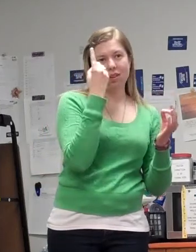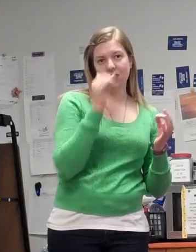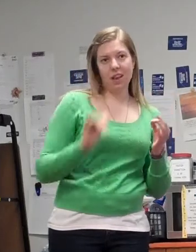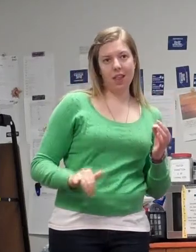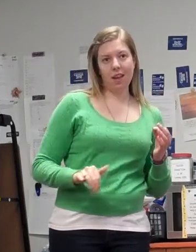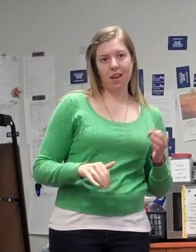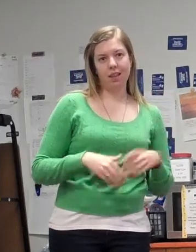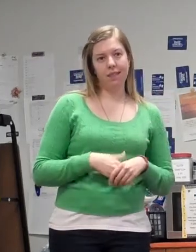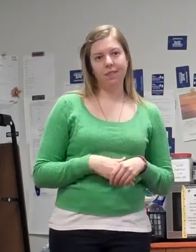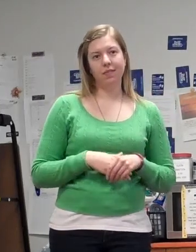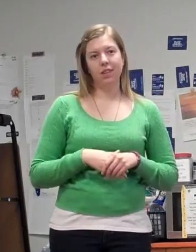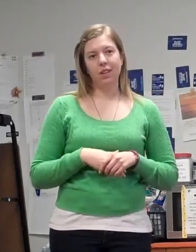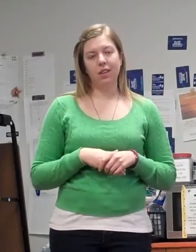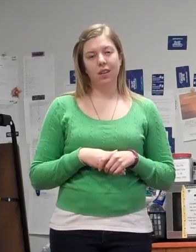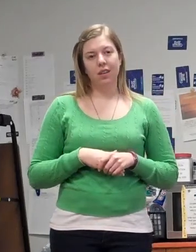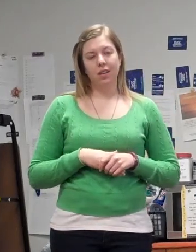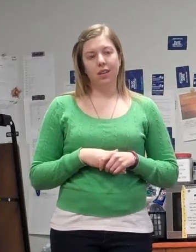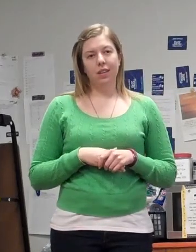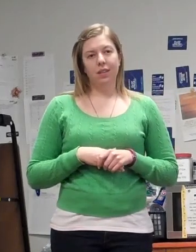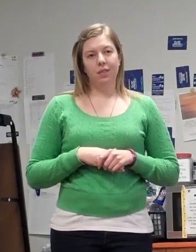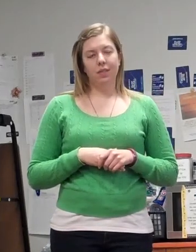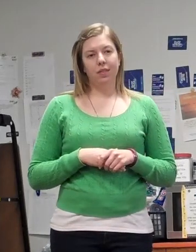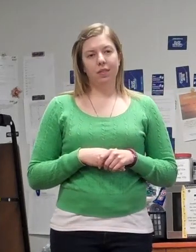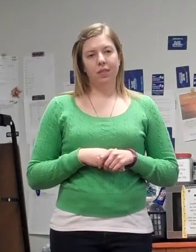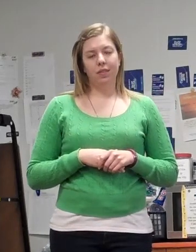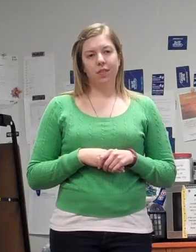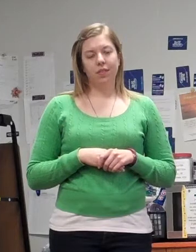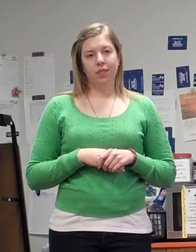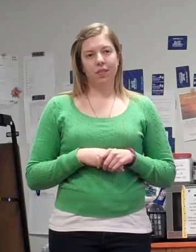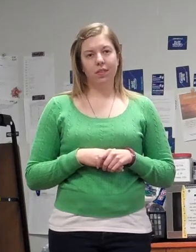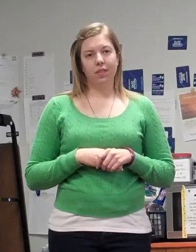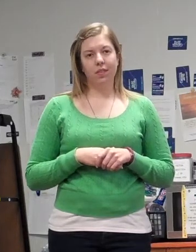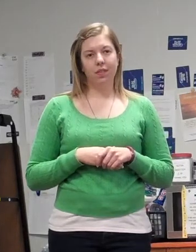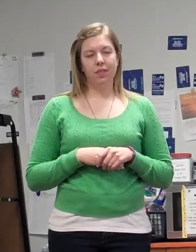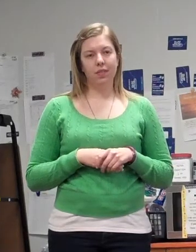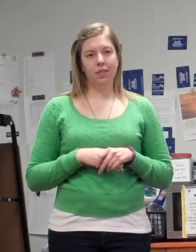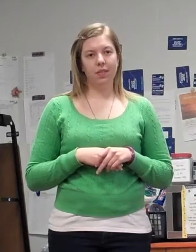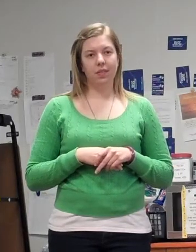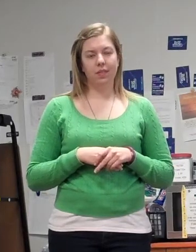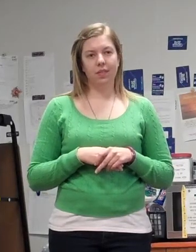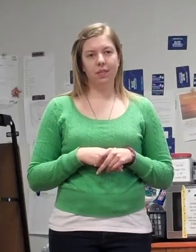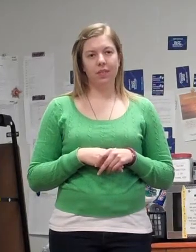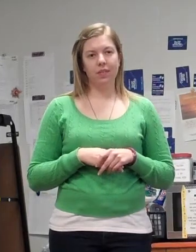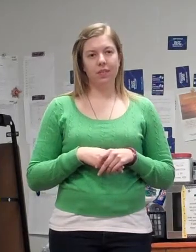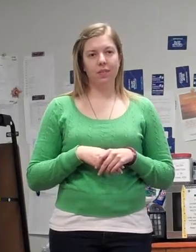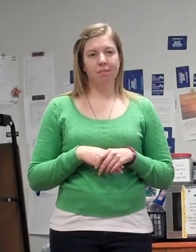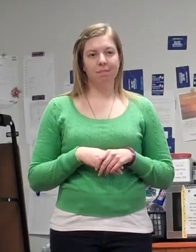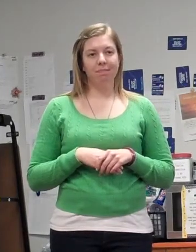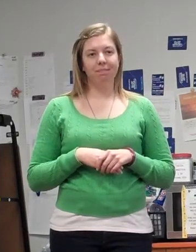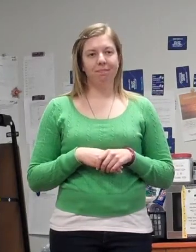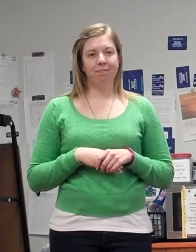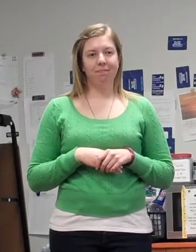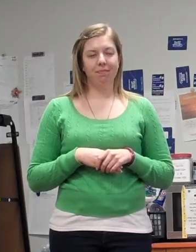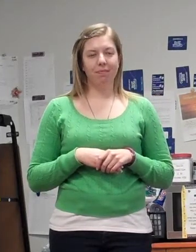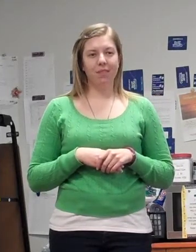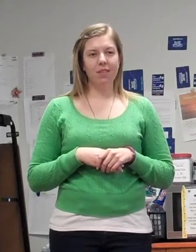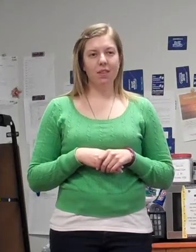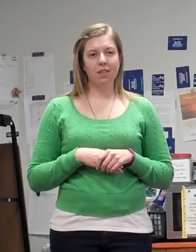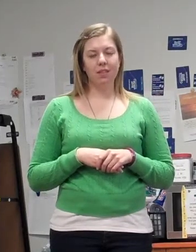and they had to hand it to the guy who always thinks he's stronger, and once again he proves it. It could be something like that. But it's